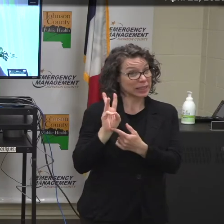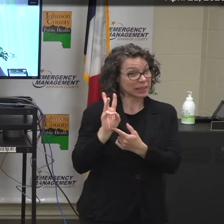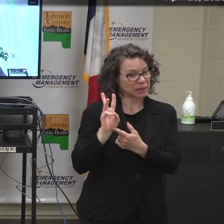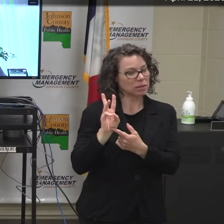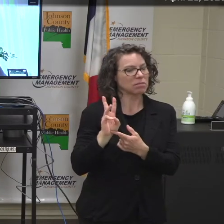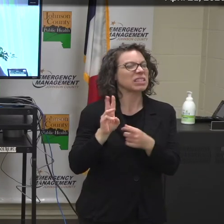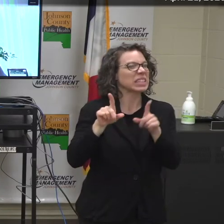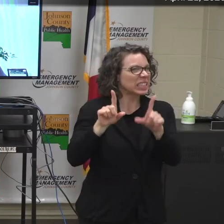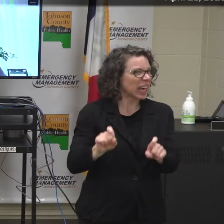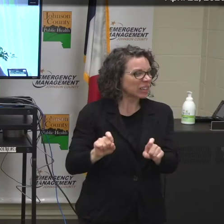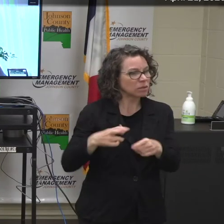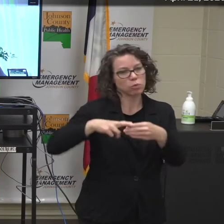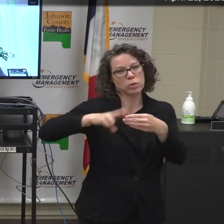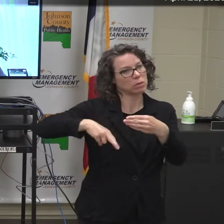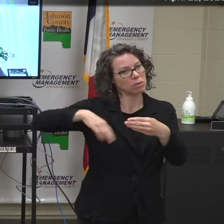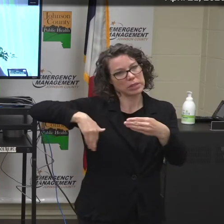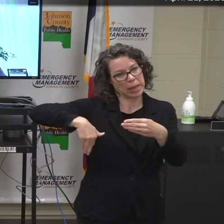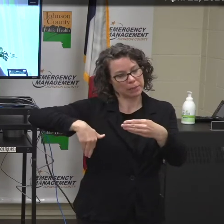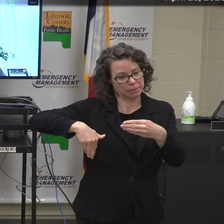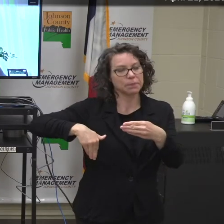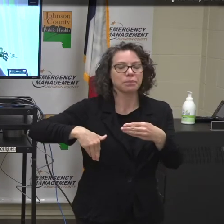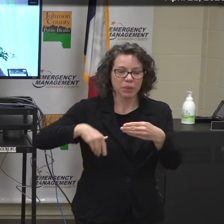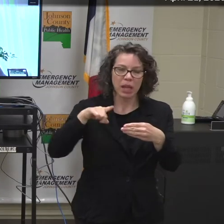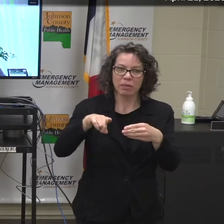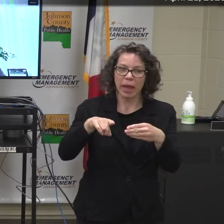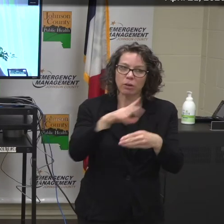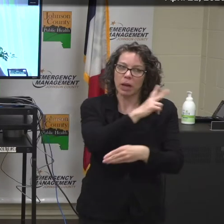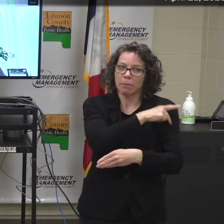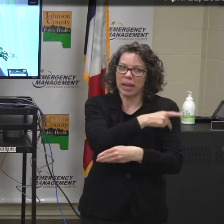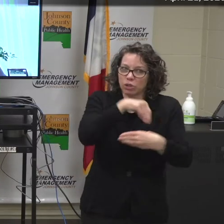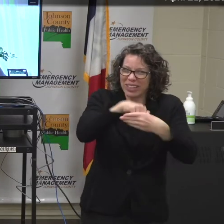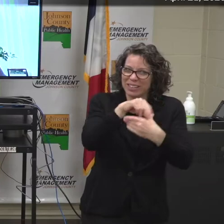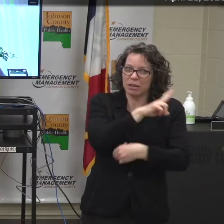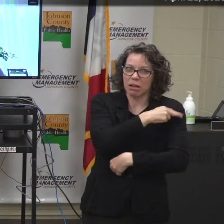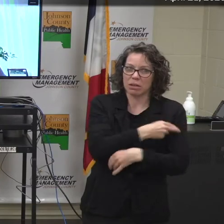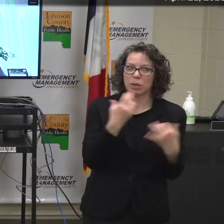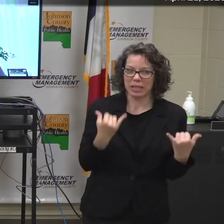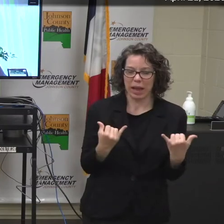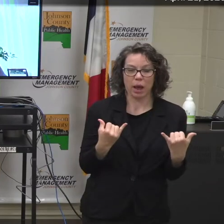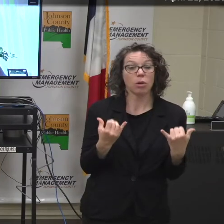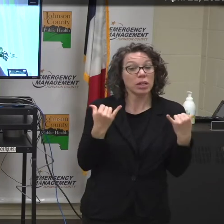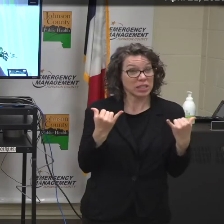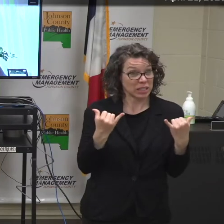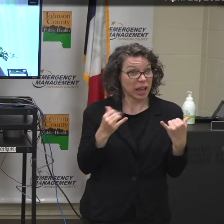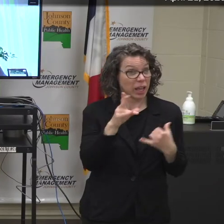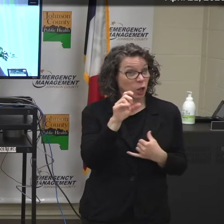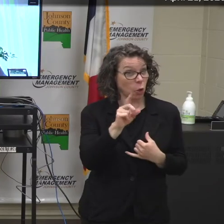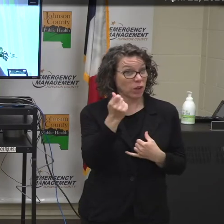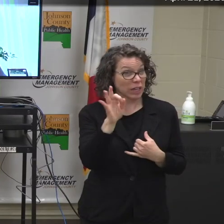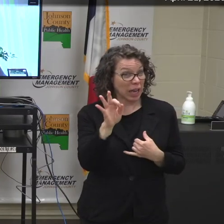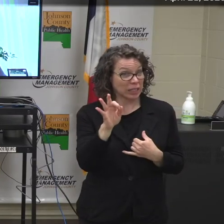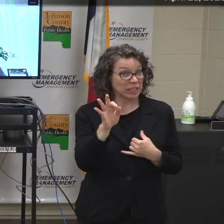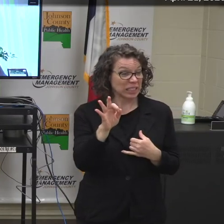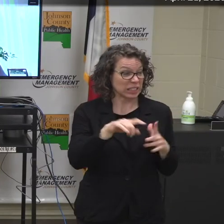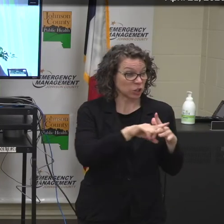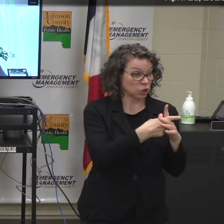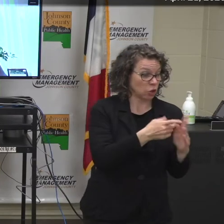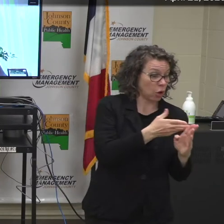results of their tests as inpatients. And this is day 44 of Mercy's COVID-19 response.